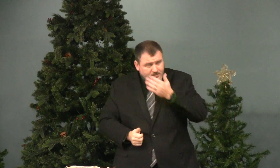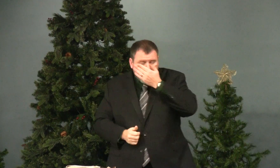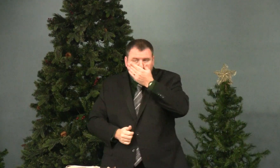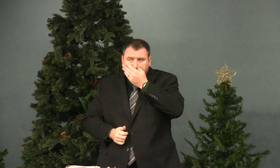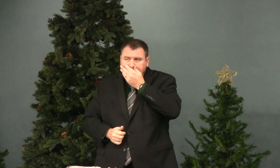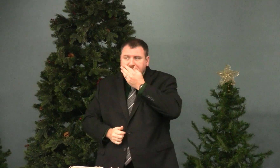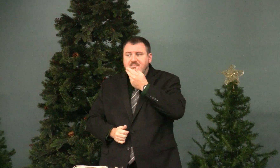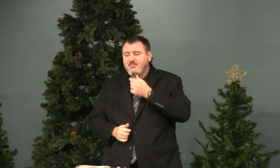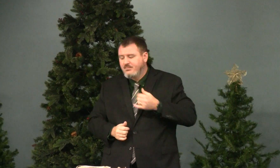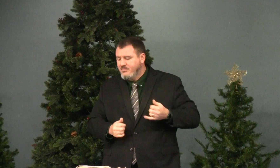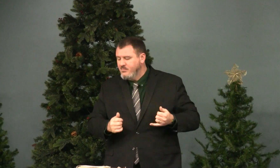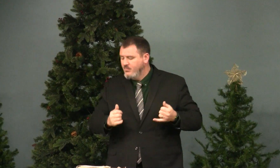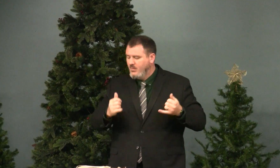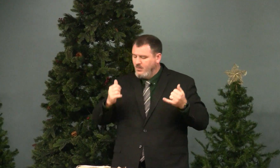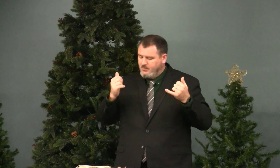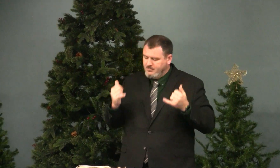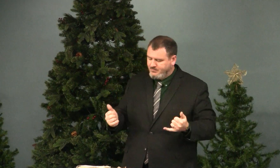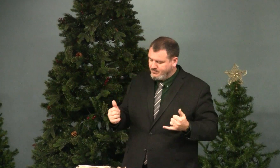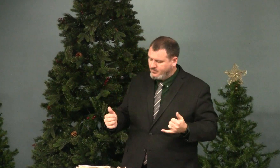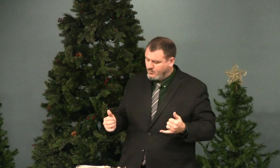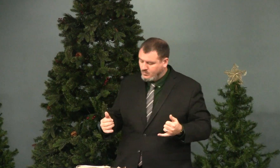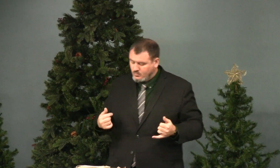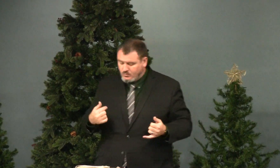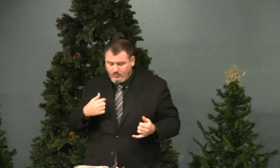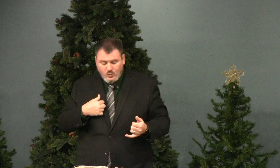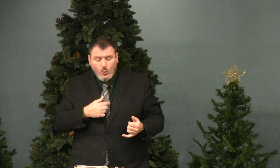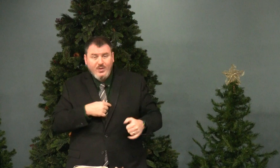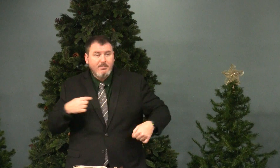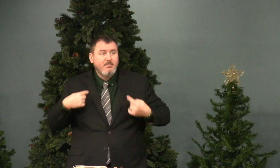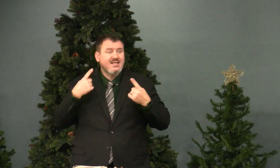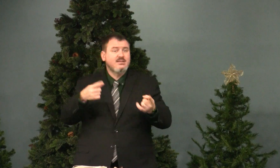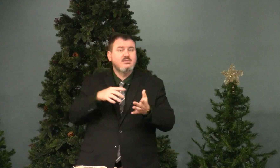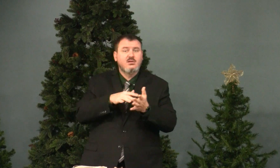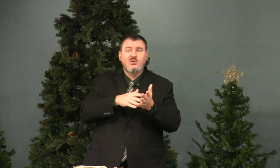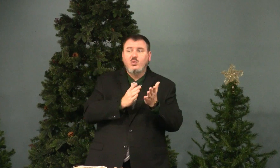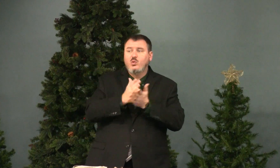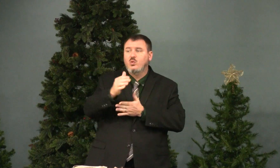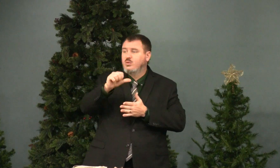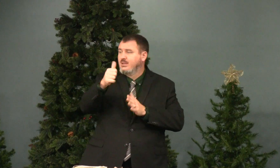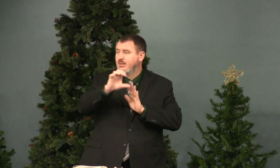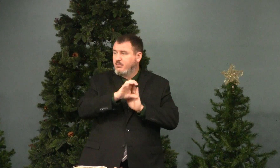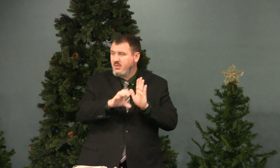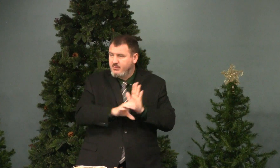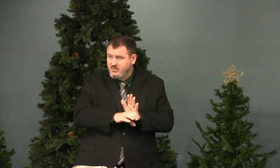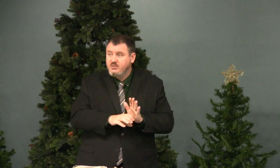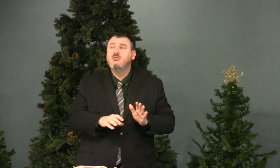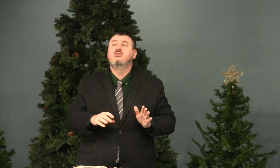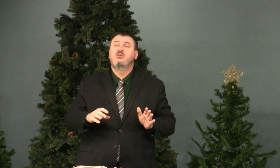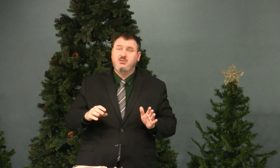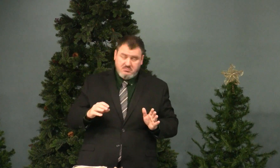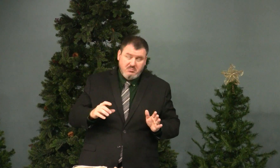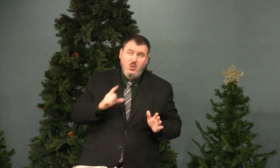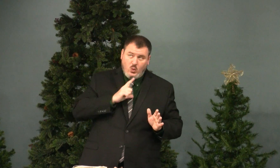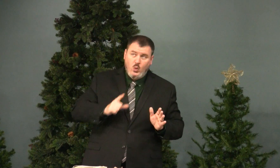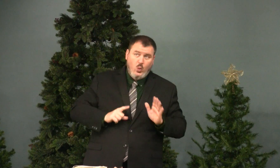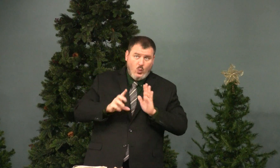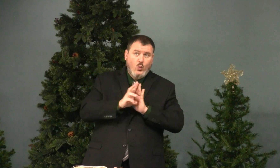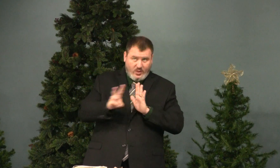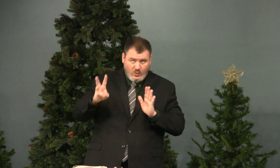It's good to study the Word of God. So, we did our series on the Ten